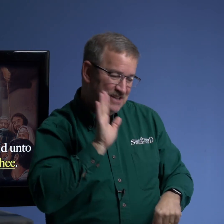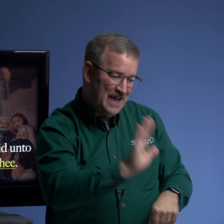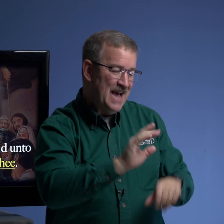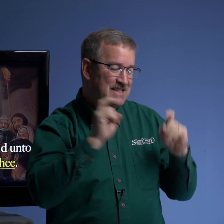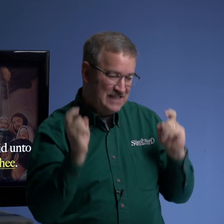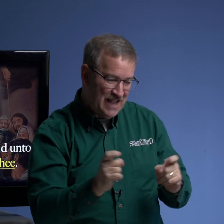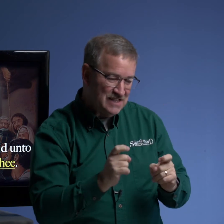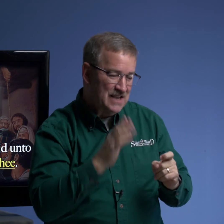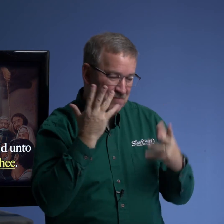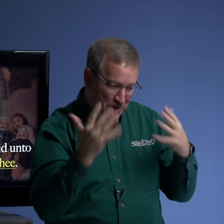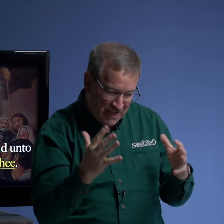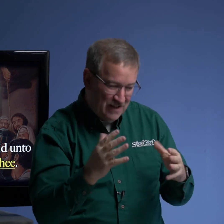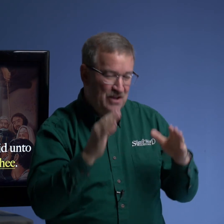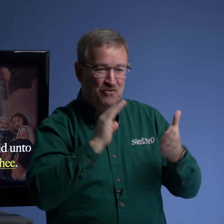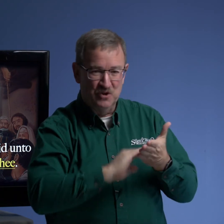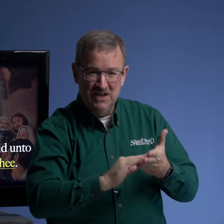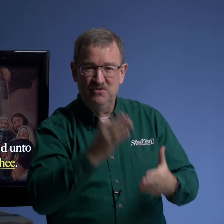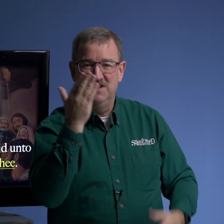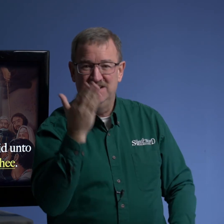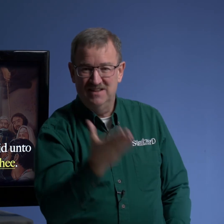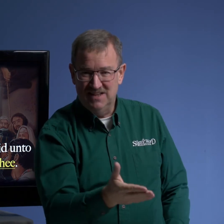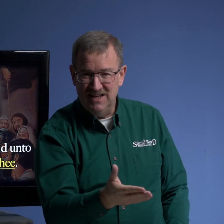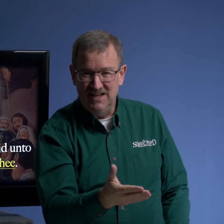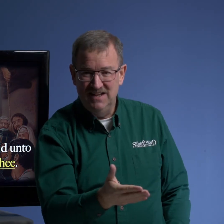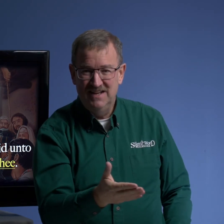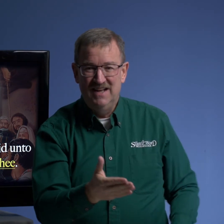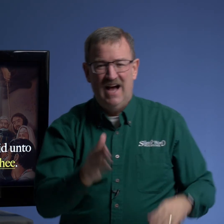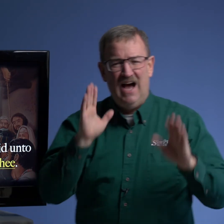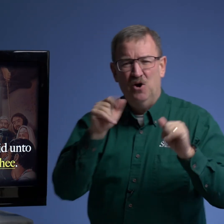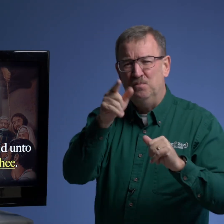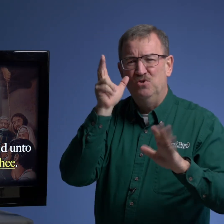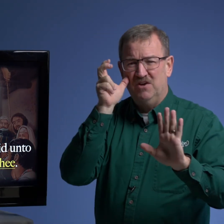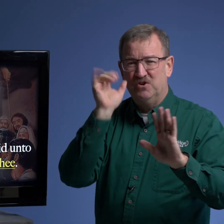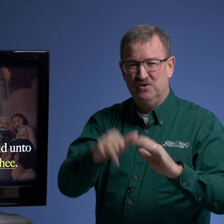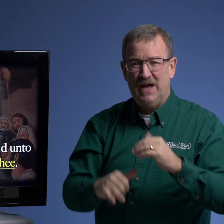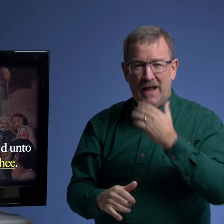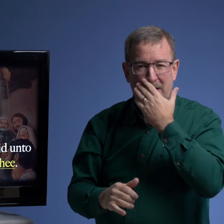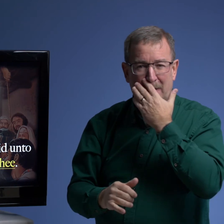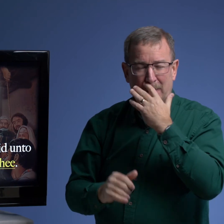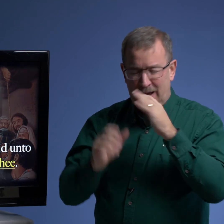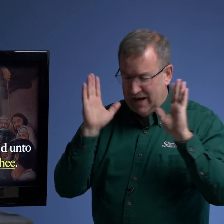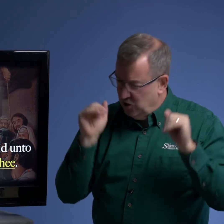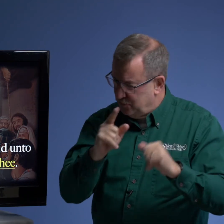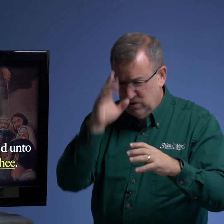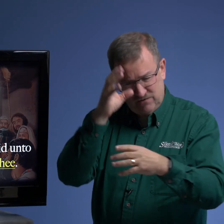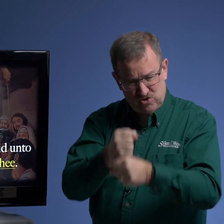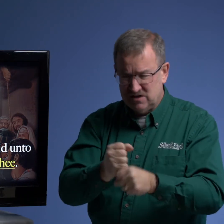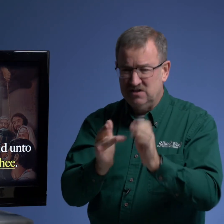thy sins have been forgiven thee i hope you have heard that i hope you have trusted